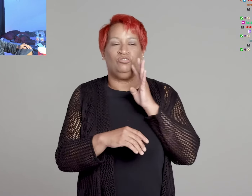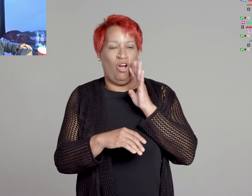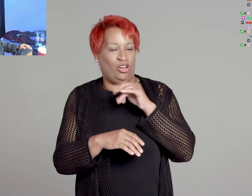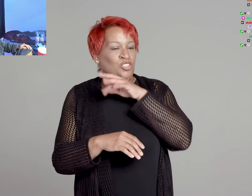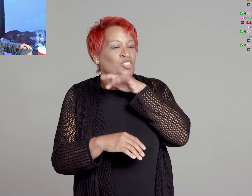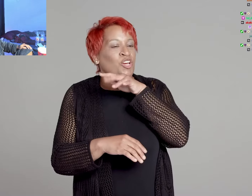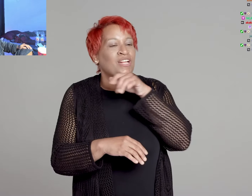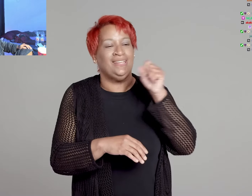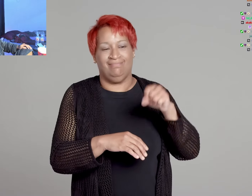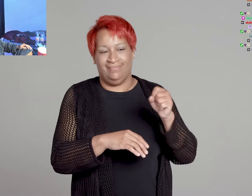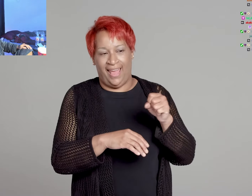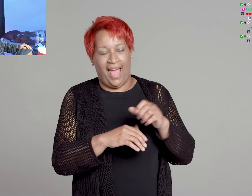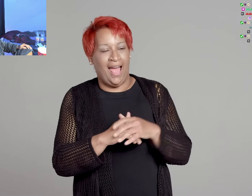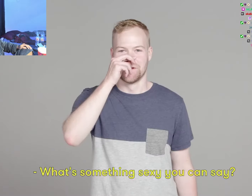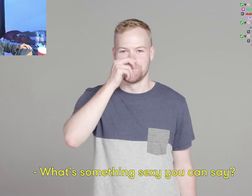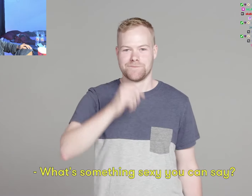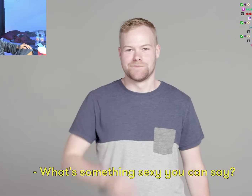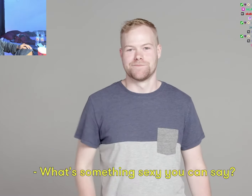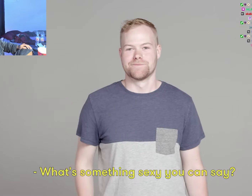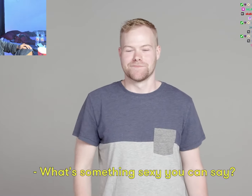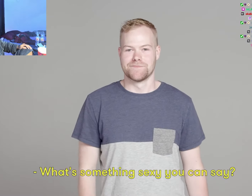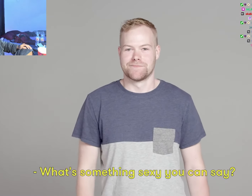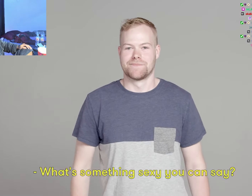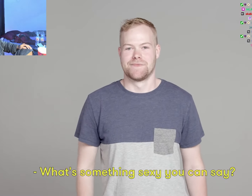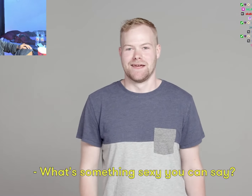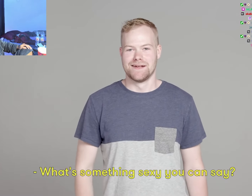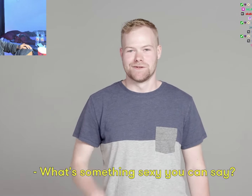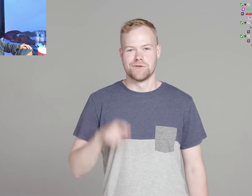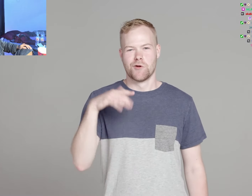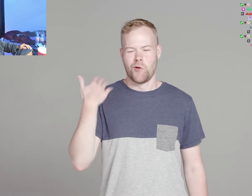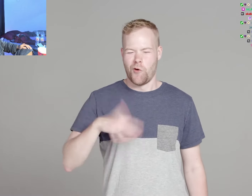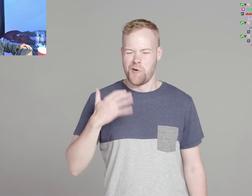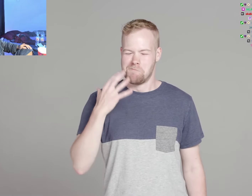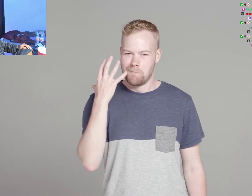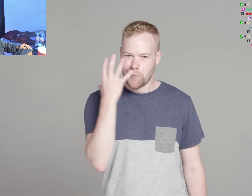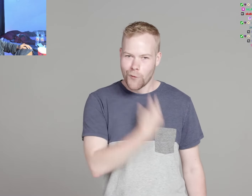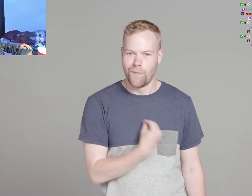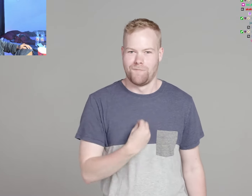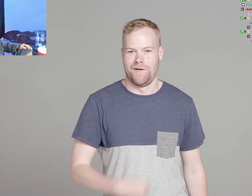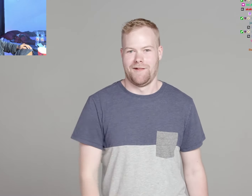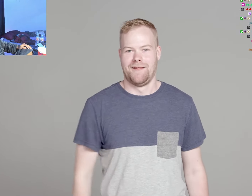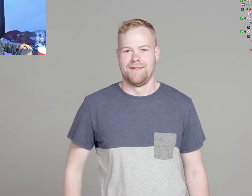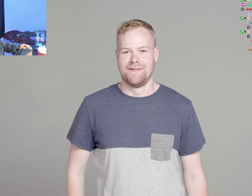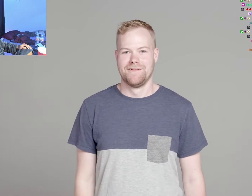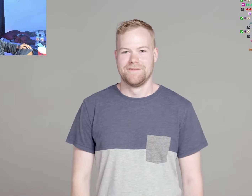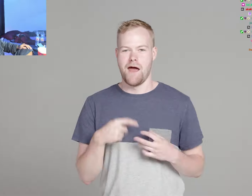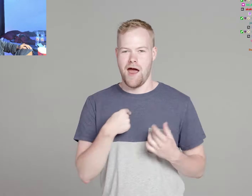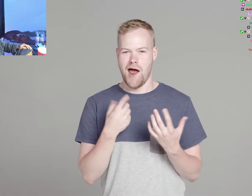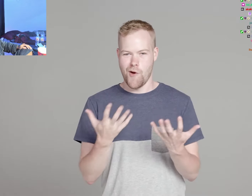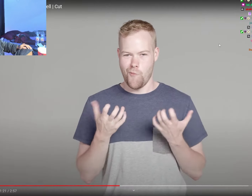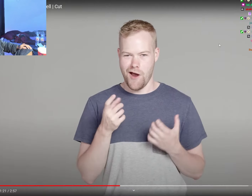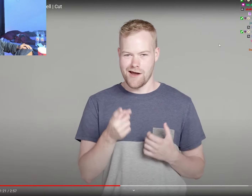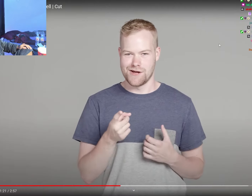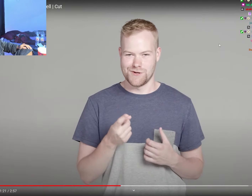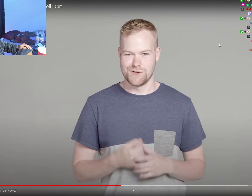talking dirty is part of that It's like something sexy you could say Oh, wow, you look beautiful Oh, I want you